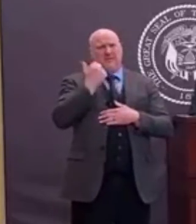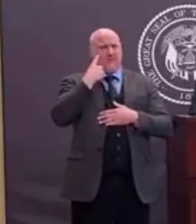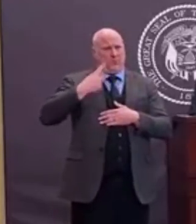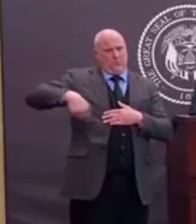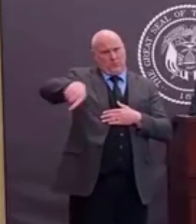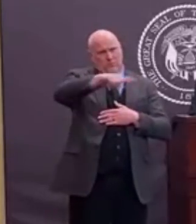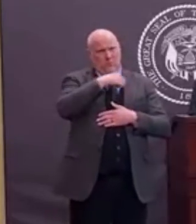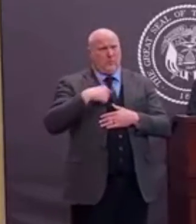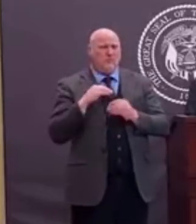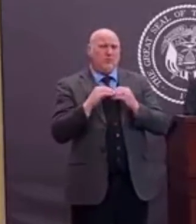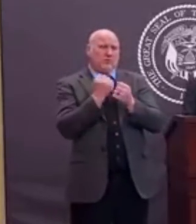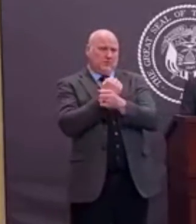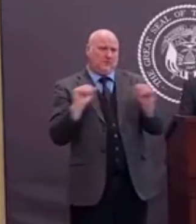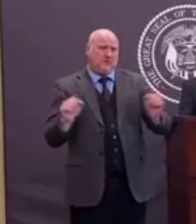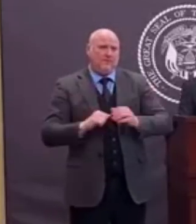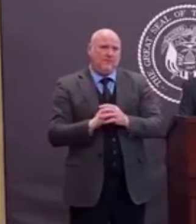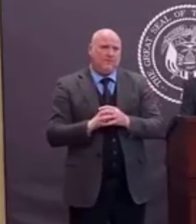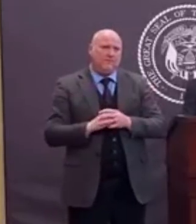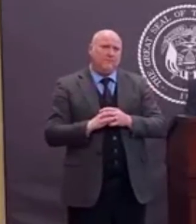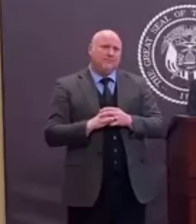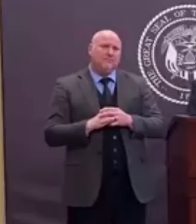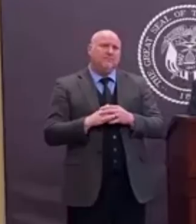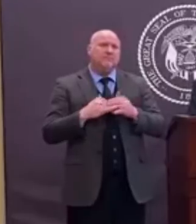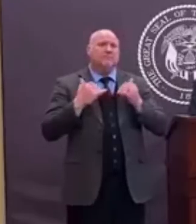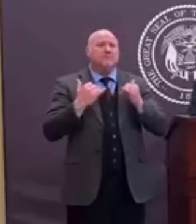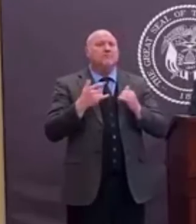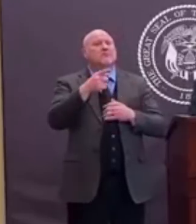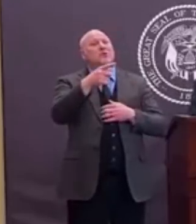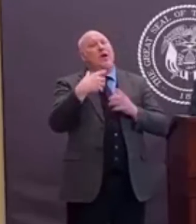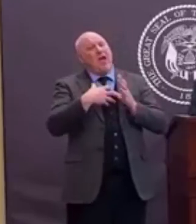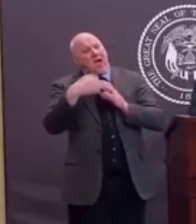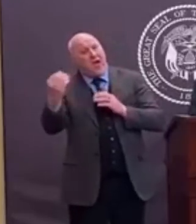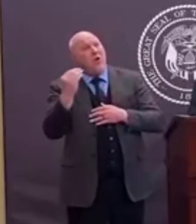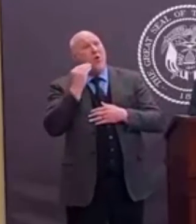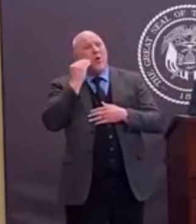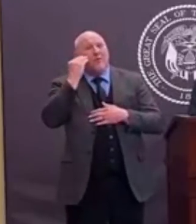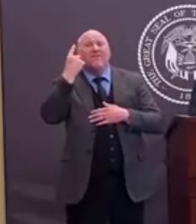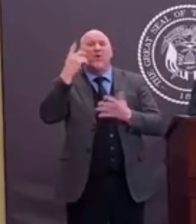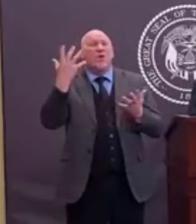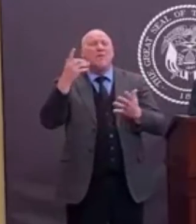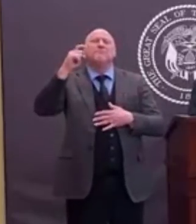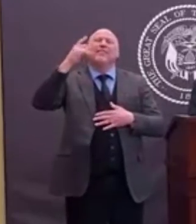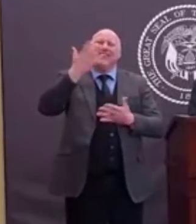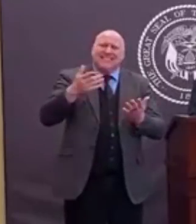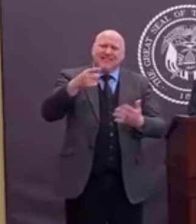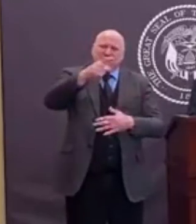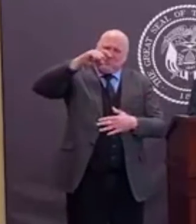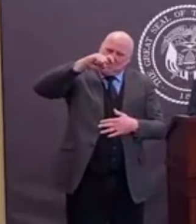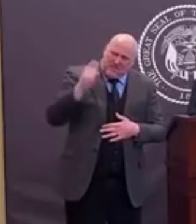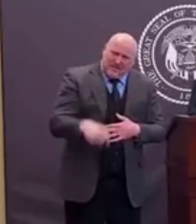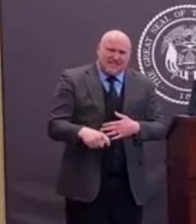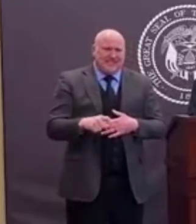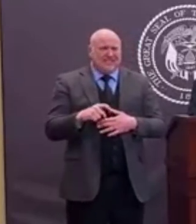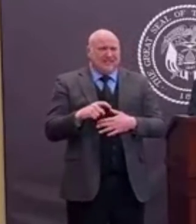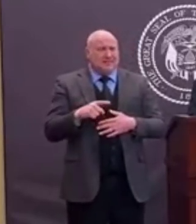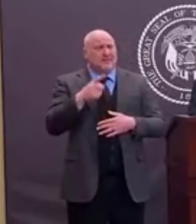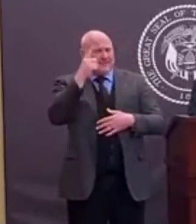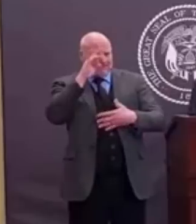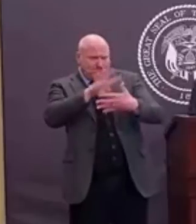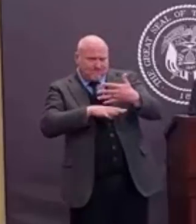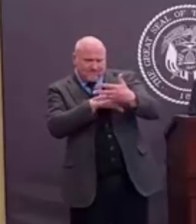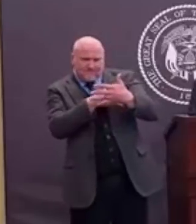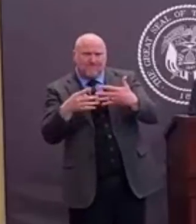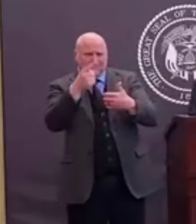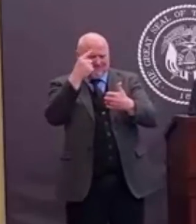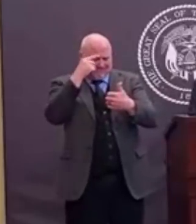Again, leave home only for emergencies and as infrequently as possible. You need to plan your days a little more. If you have to go grocery shopping, that ought to be